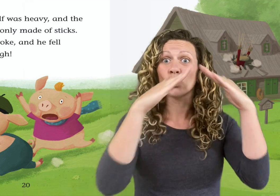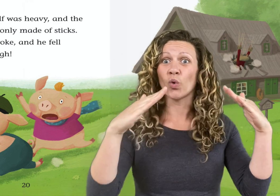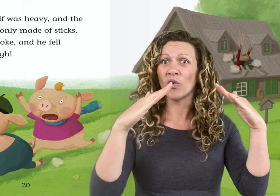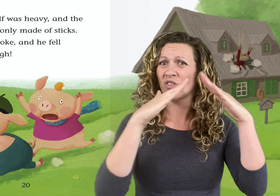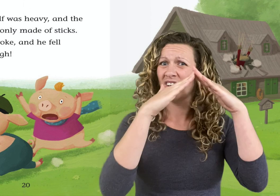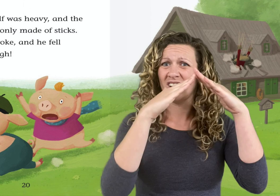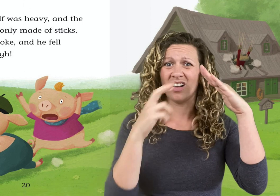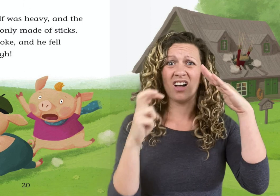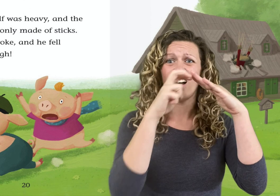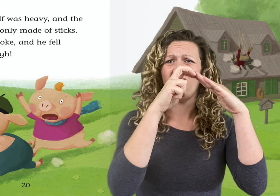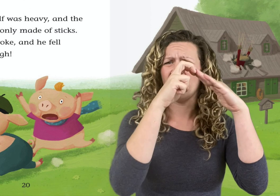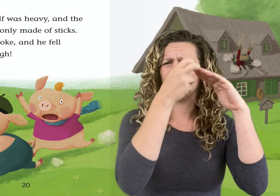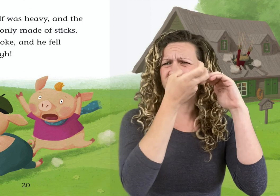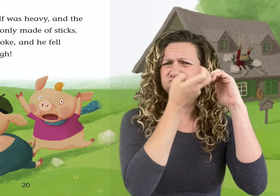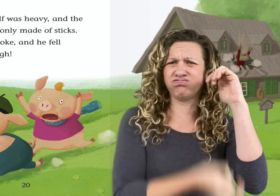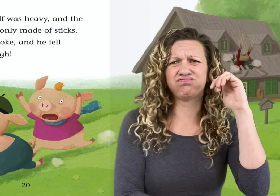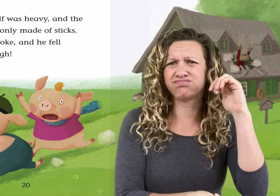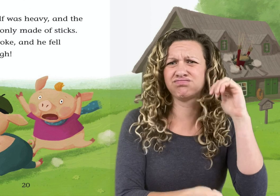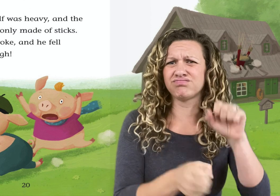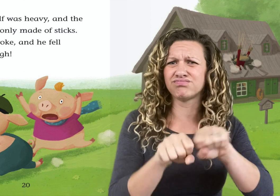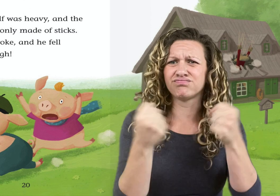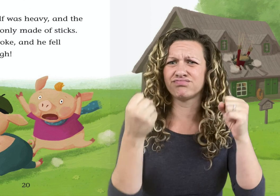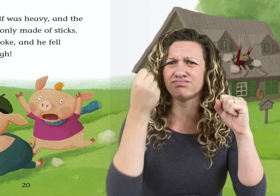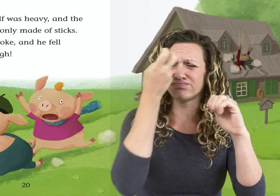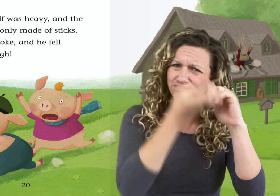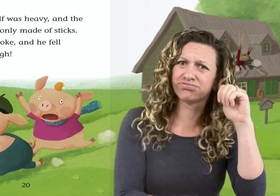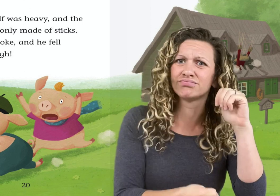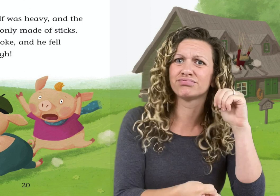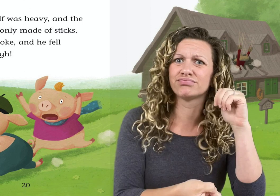The roof broke, and he fell right through.